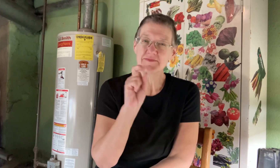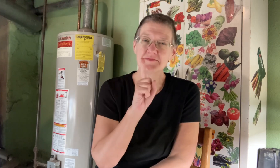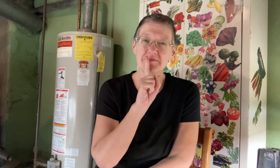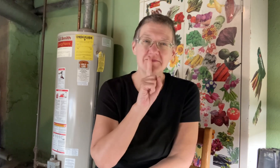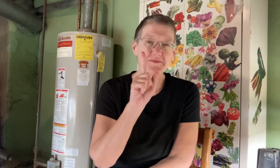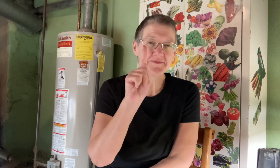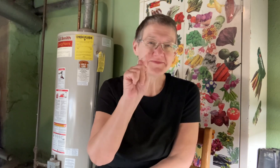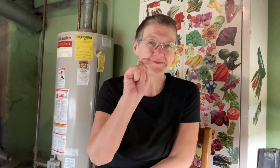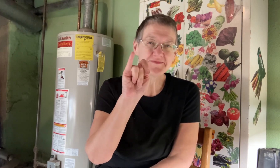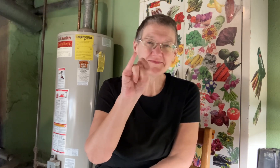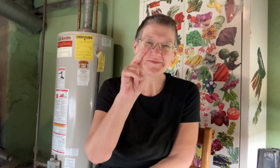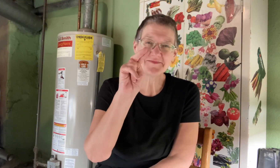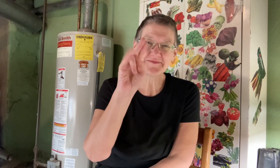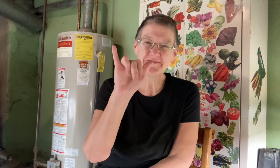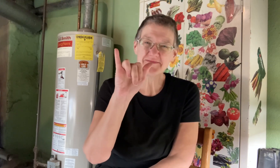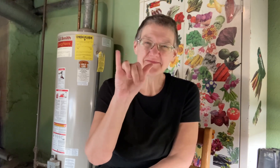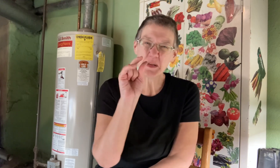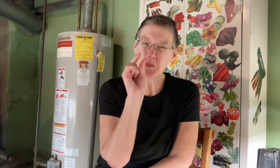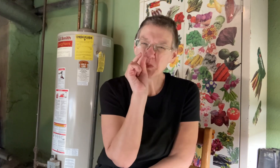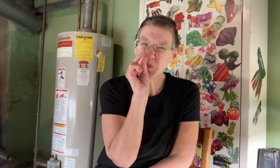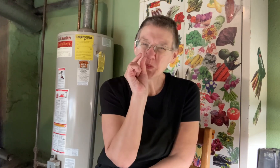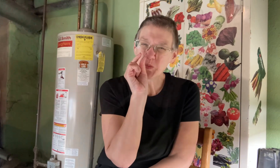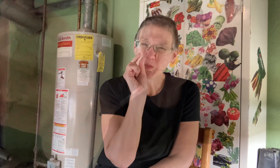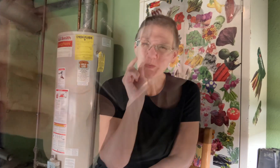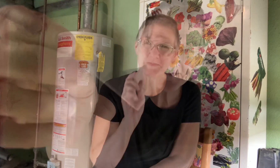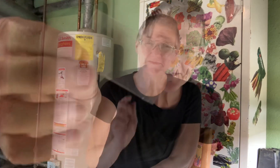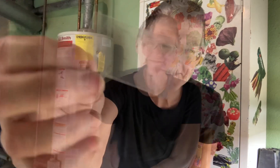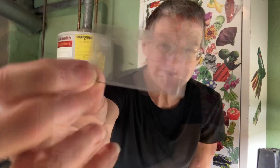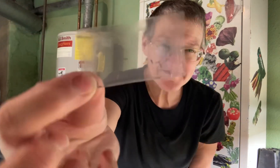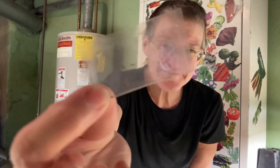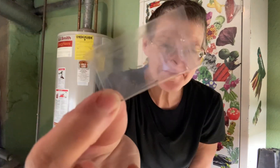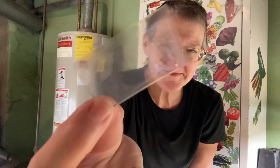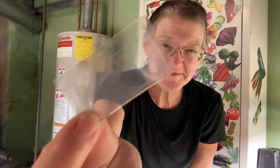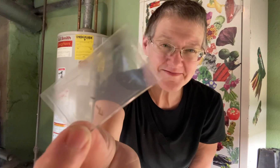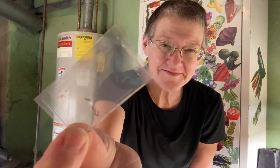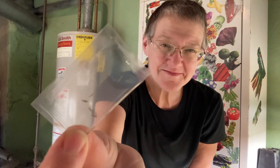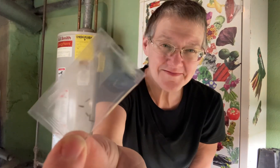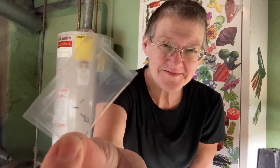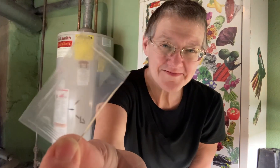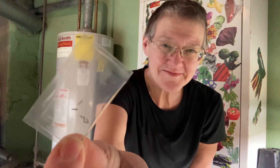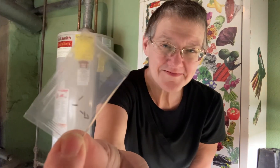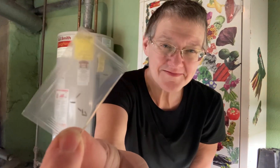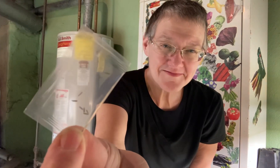and the seeds are tiny look at that